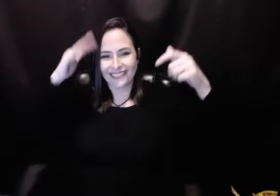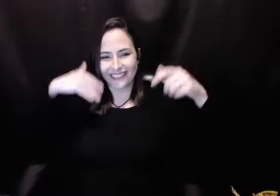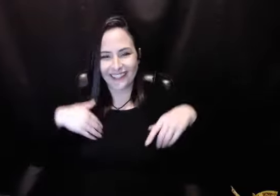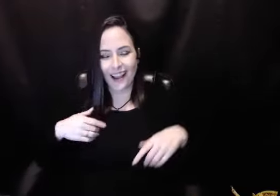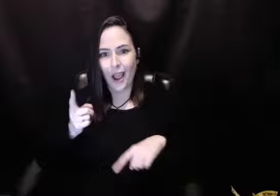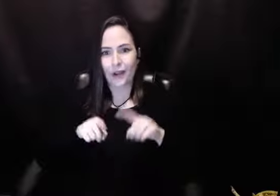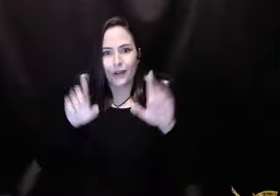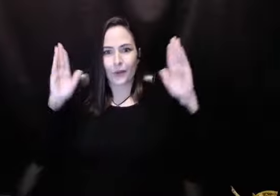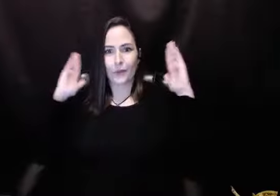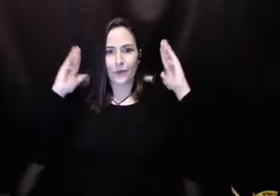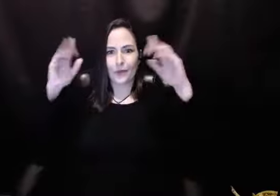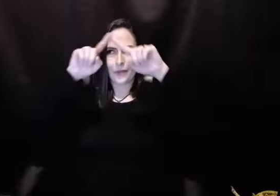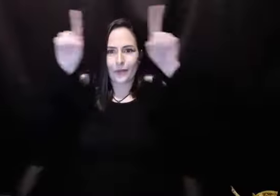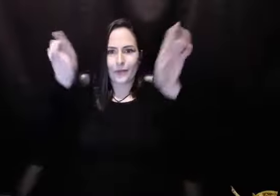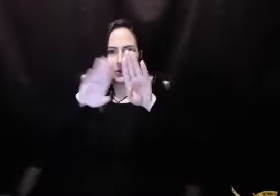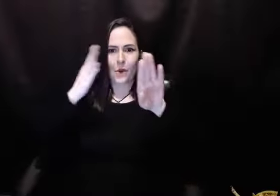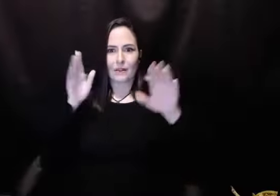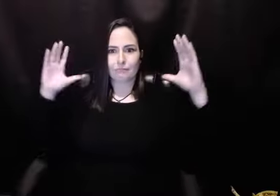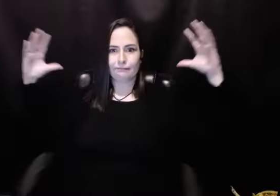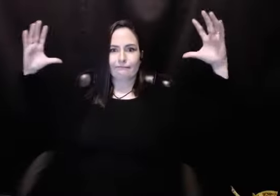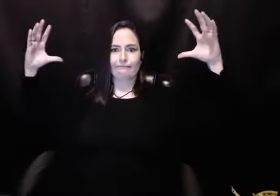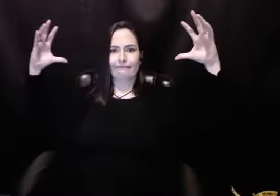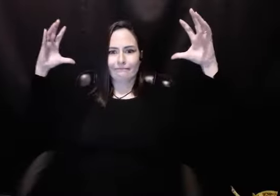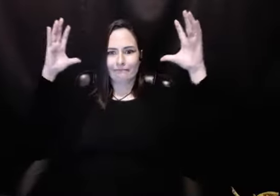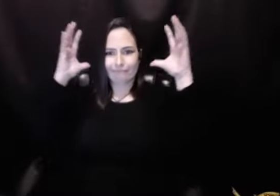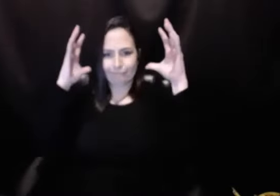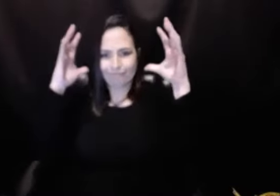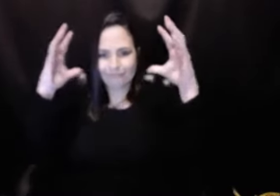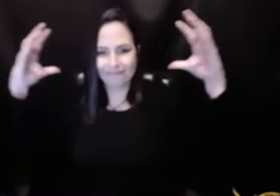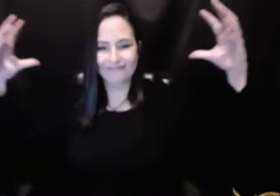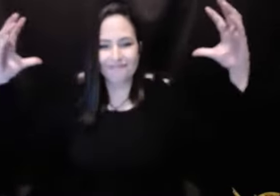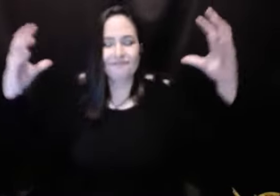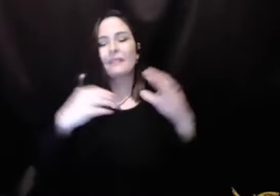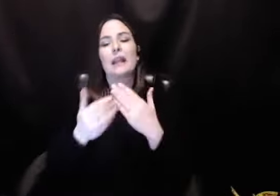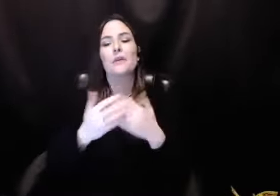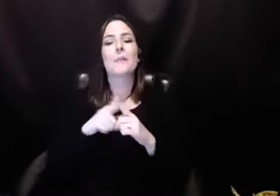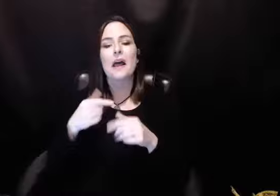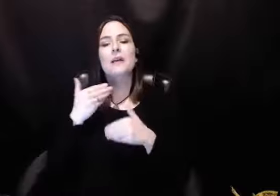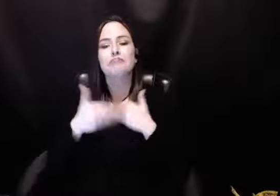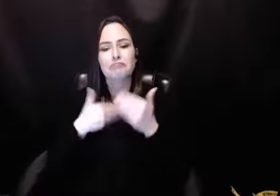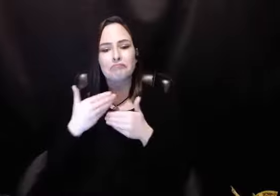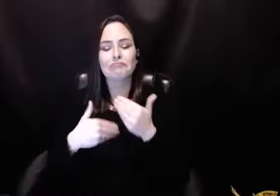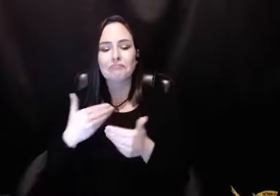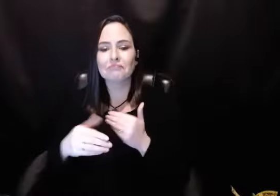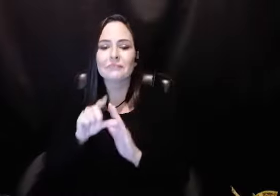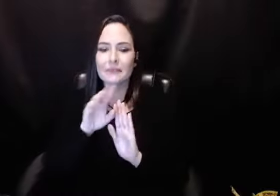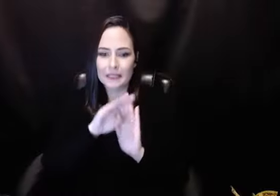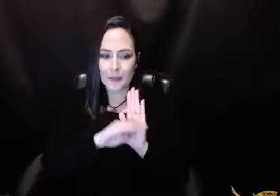So I called my, I called, you know, Mary Pearl Monday night and said, yeah, I was at the assembly. know, my term's coming up. And